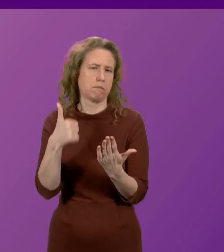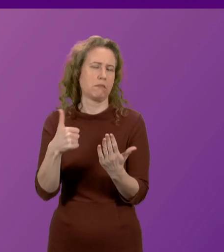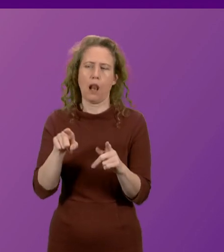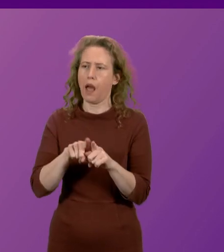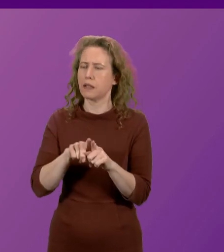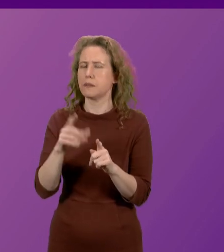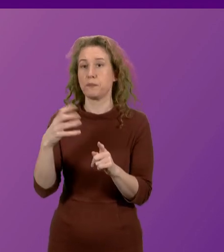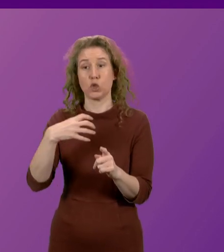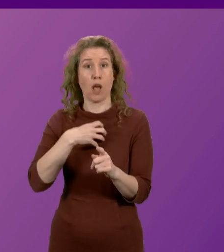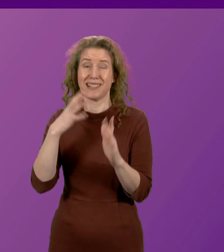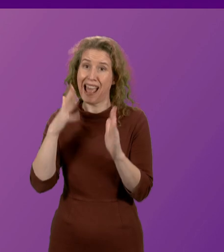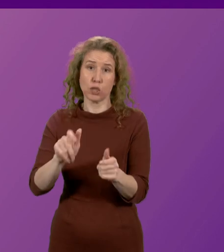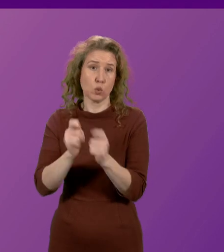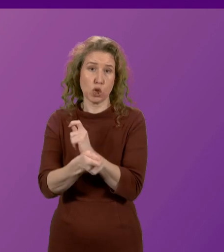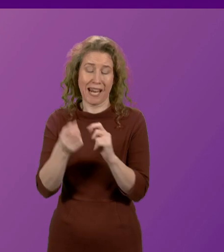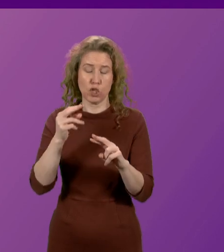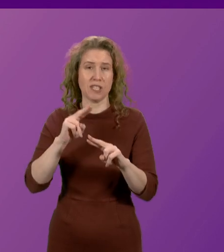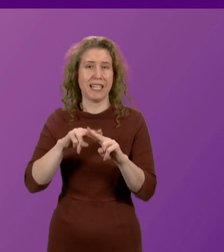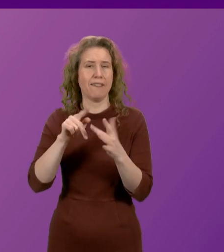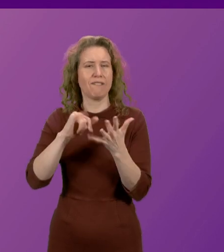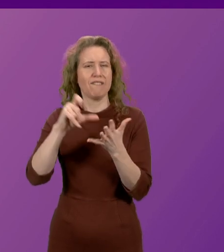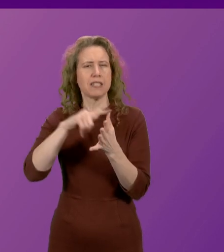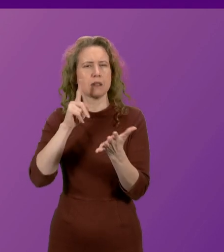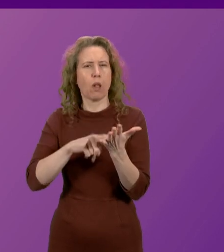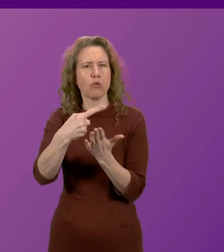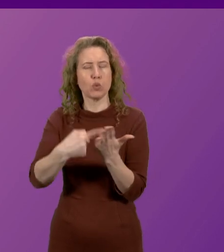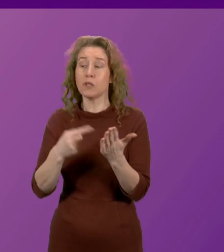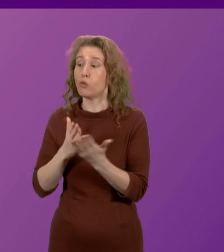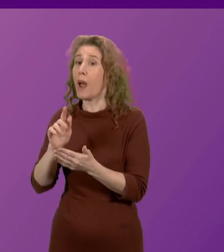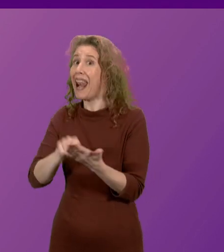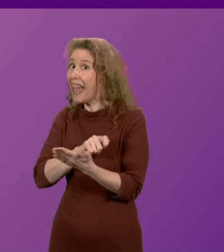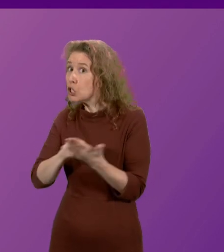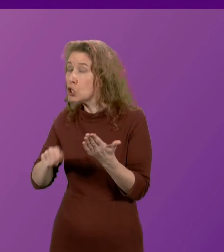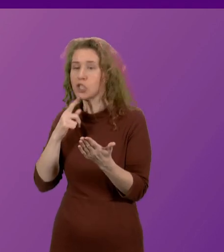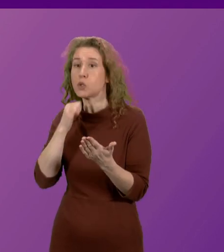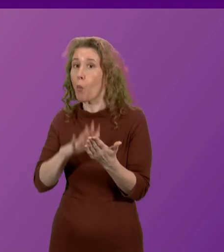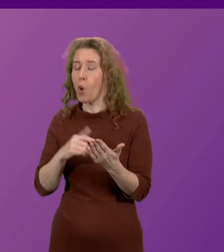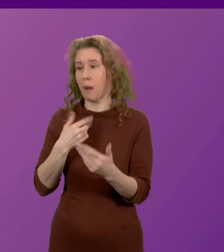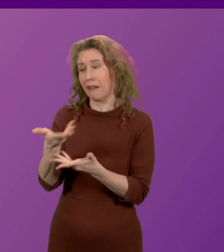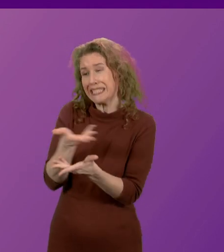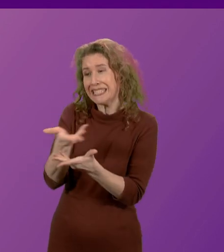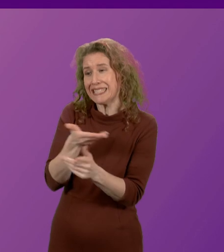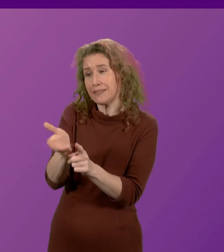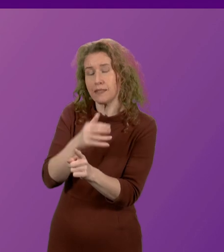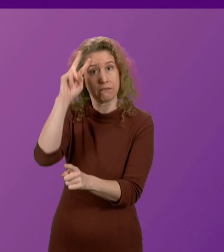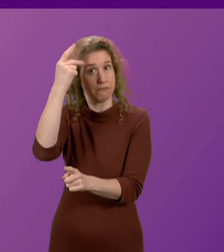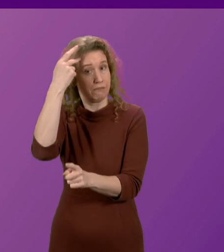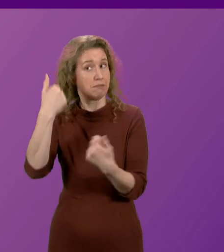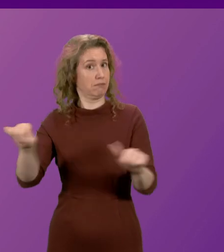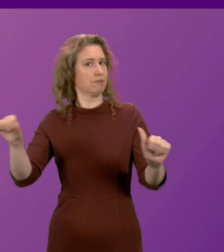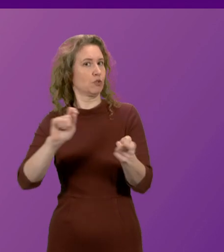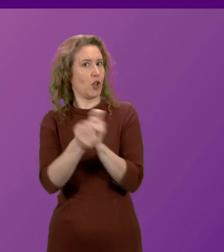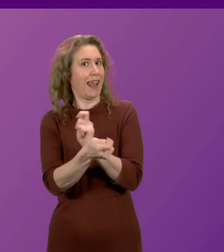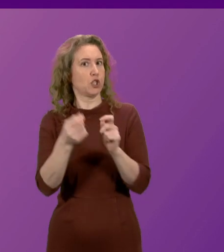that the Chancellor had to change the fiscal rules. She said during the election she wouldn't do it but I've obviously been very persuasive in getting her to change the fiscal rules